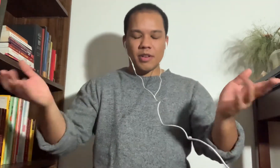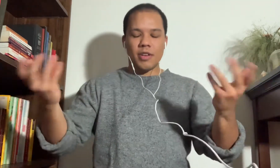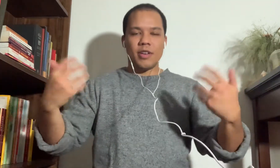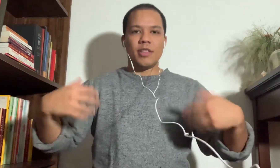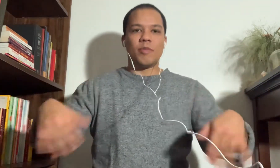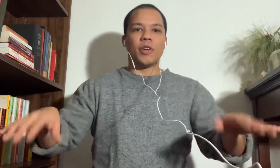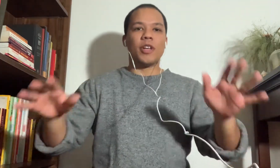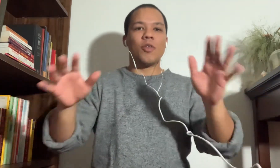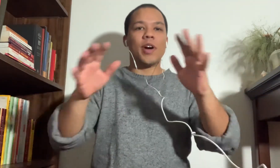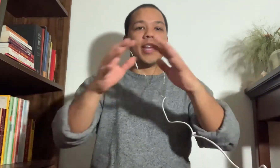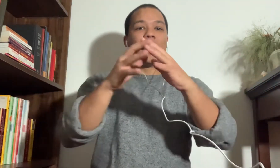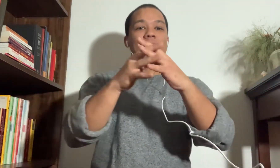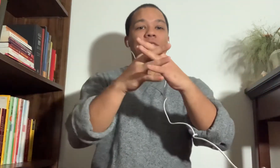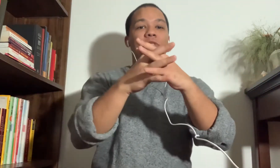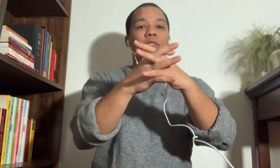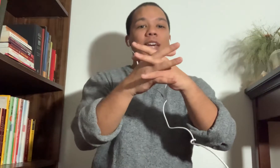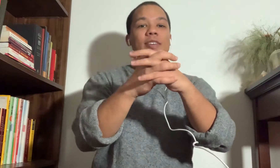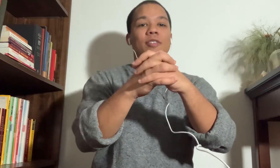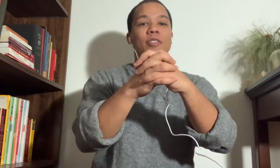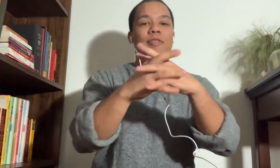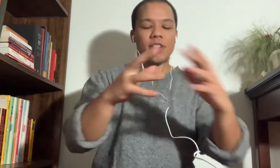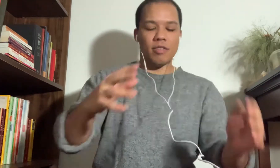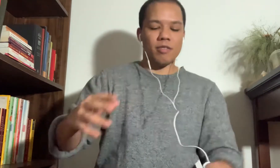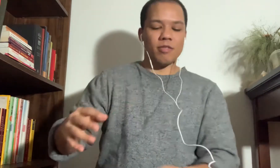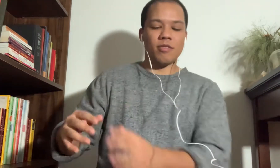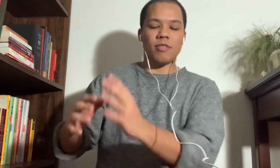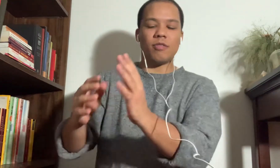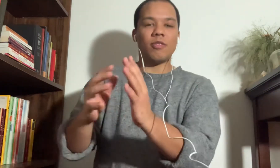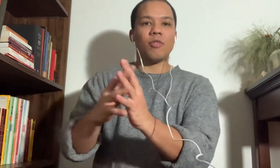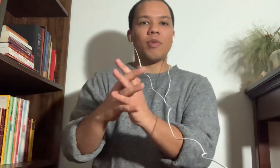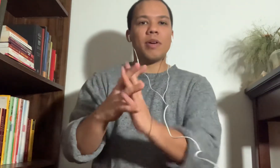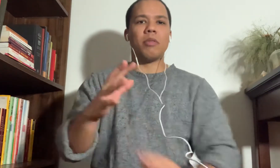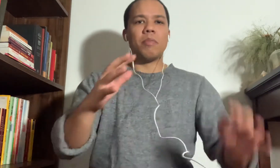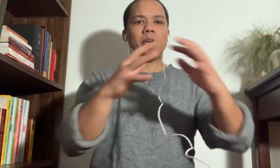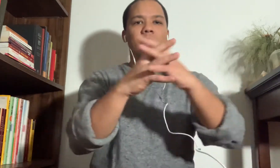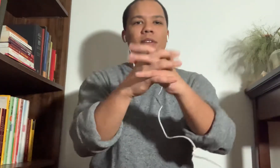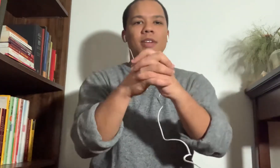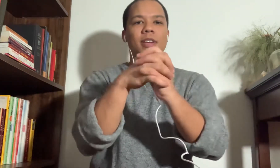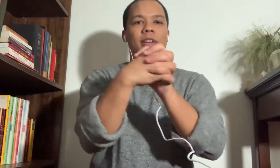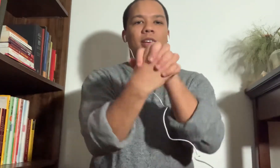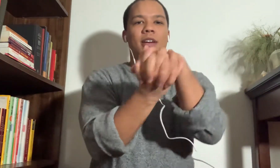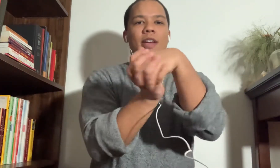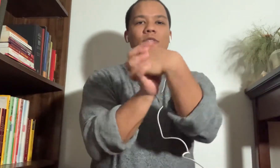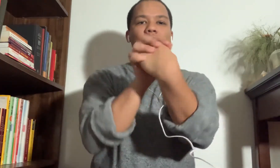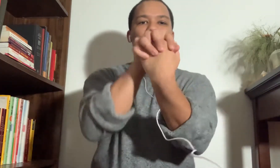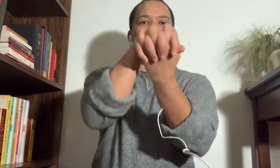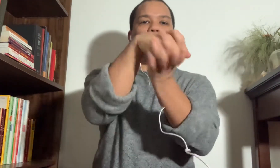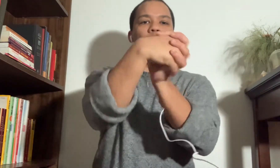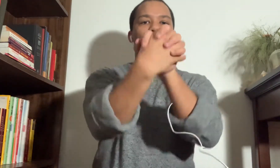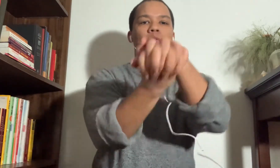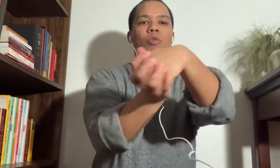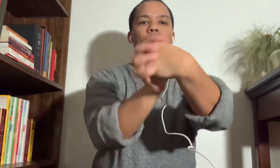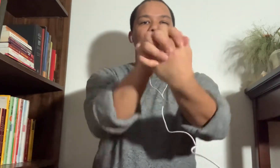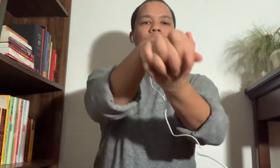Cushion, we're going to go ahead and interlace our fingers. I'll do this around the mic. And just roll the wrists